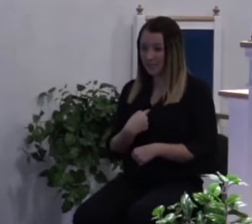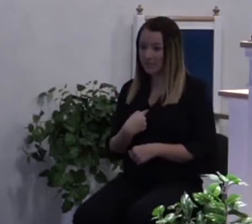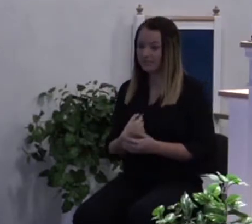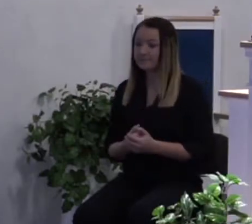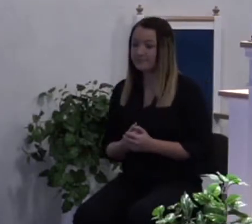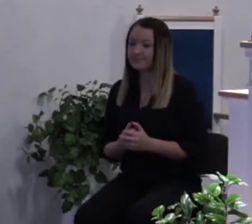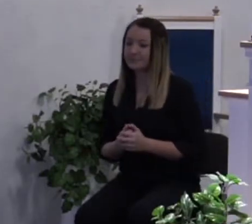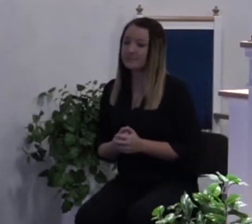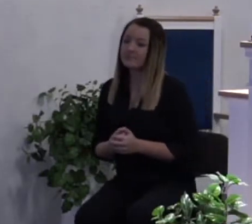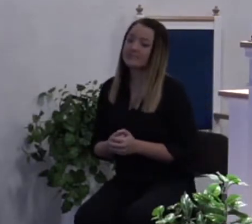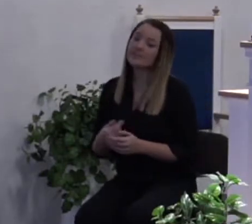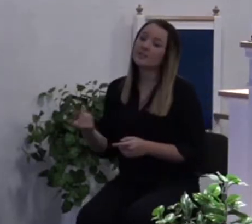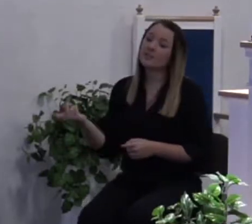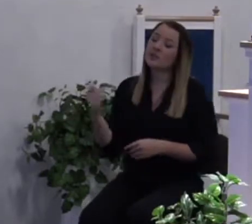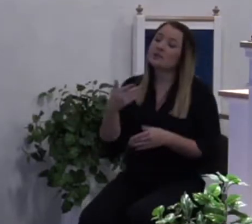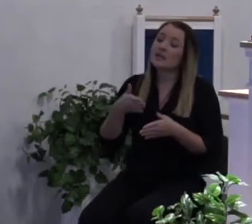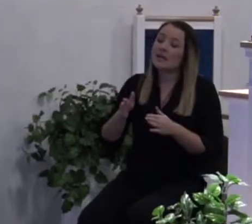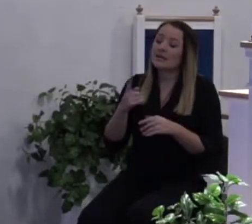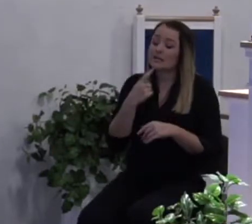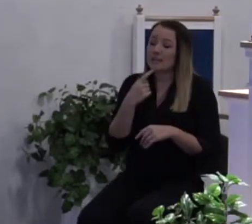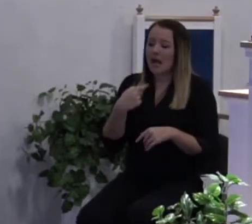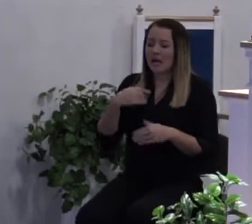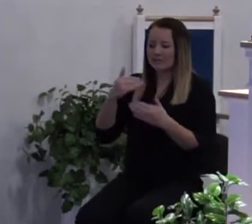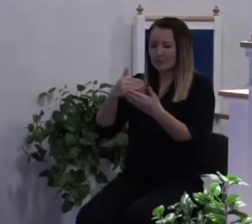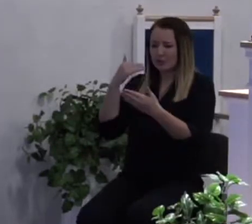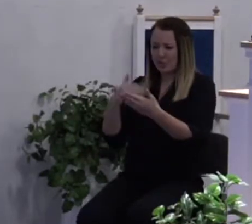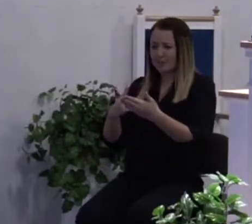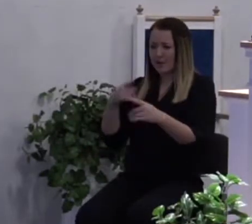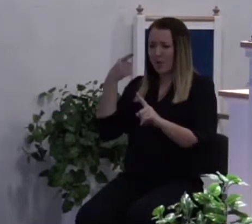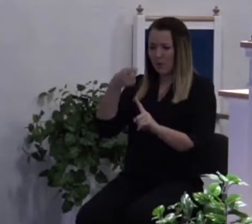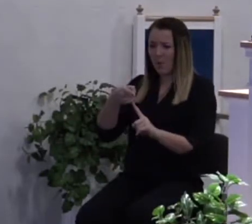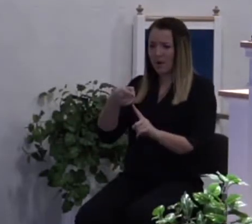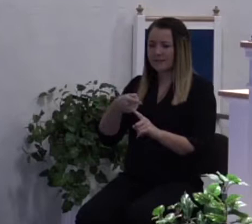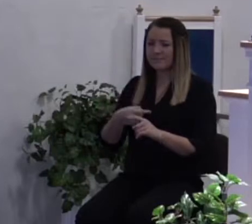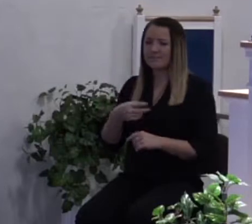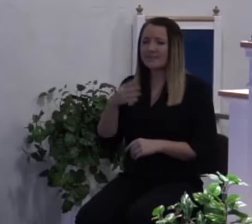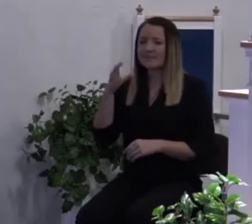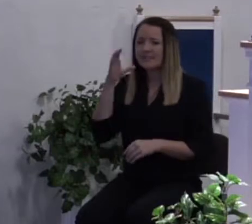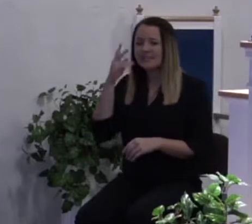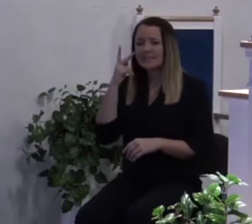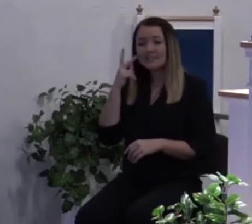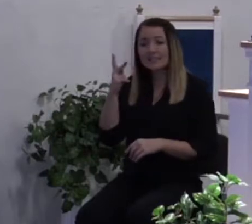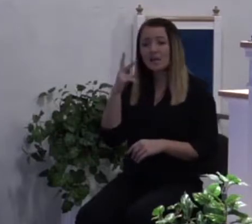Then he goes on. I'm just going to jump down and get to the point. Seek ye the Lord while he may be found.